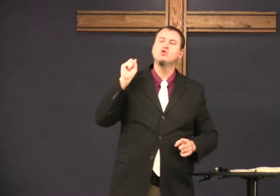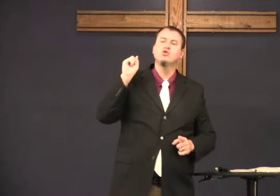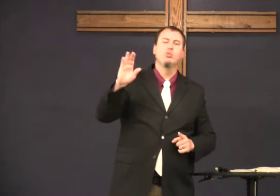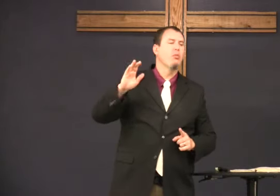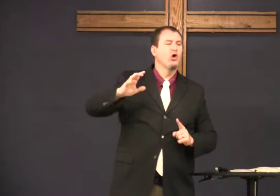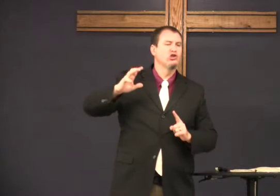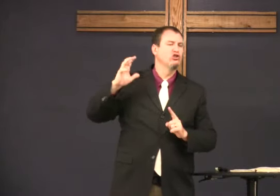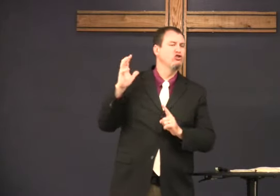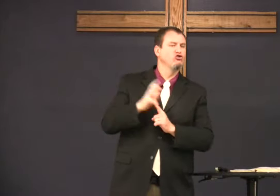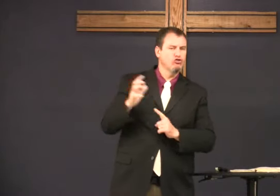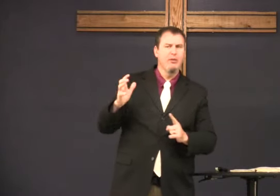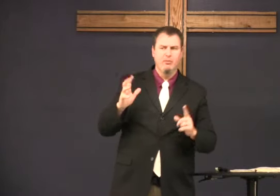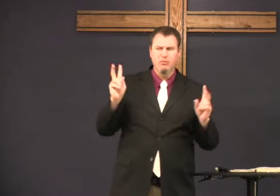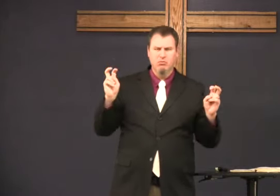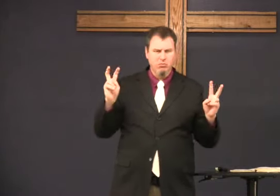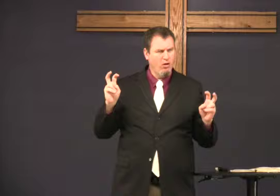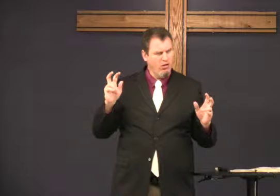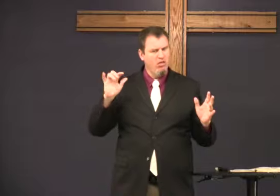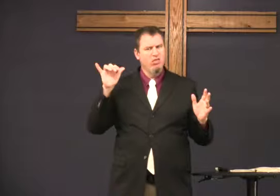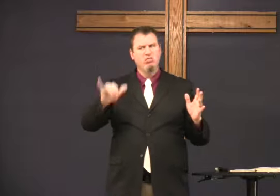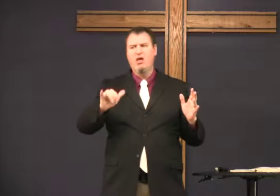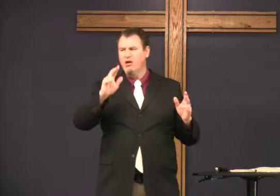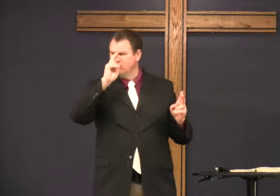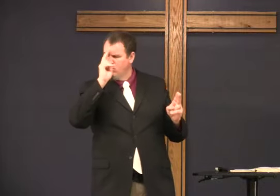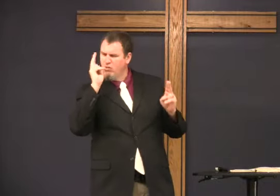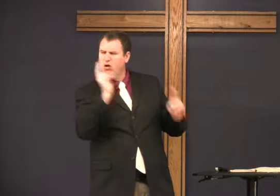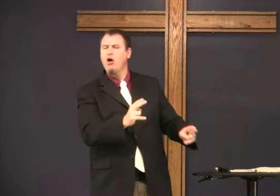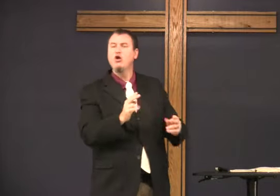playing the Super Bowl. They're the champions.